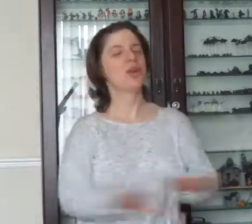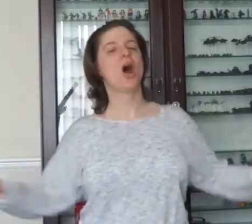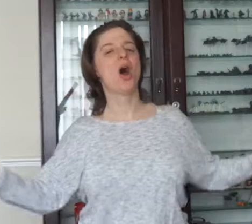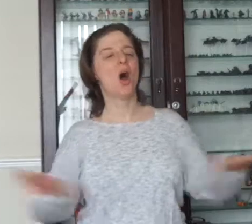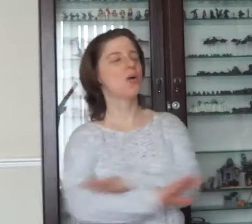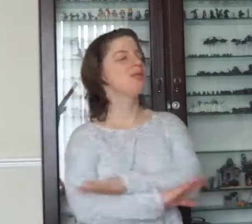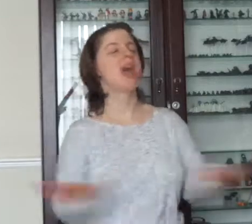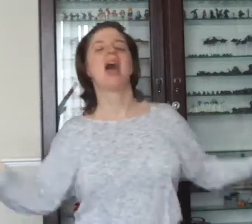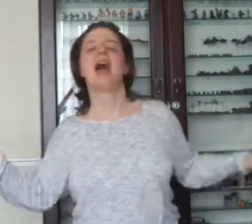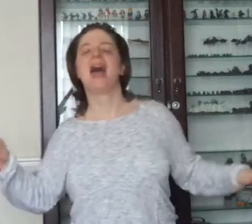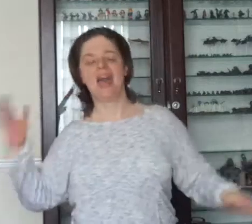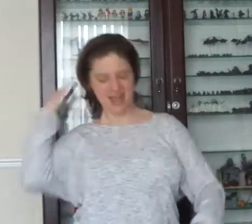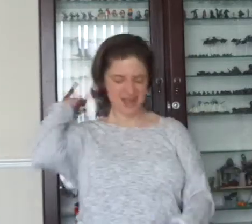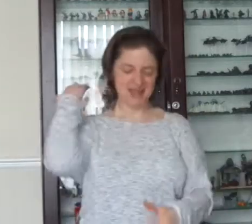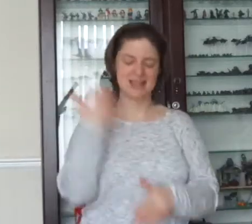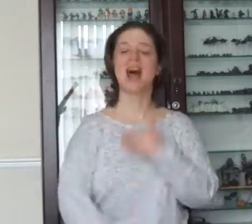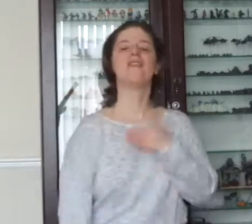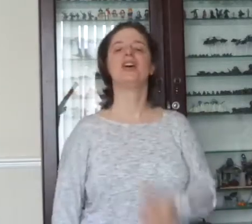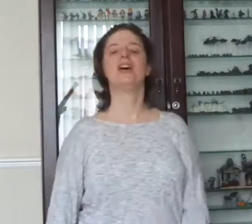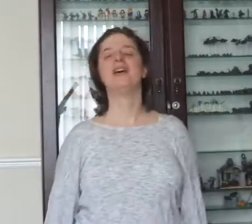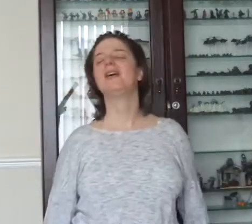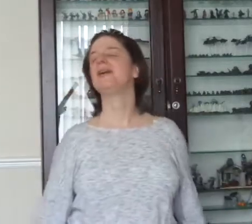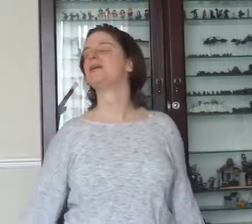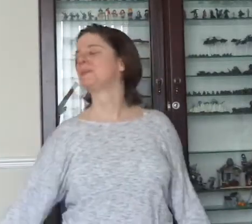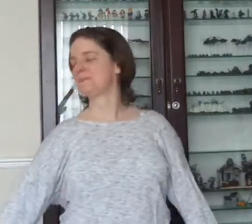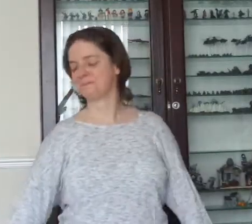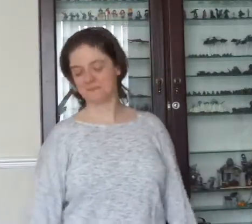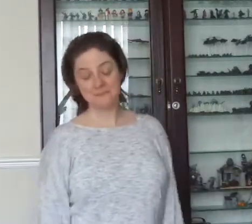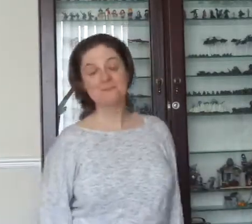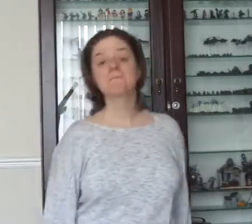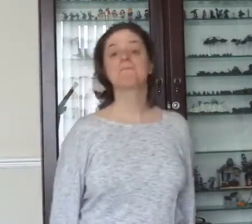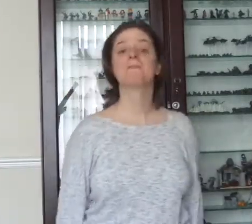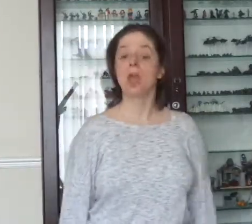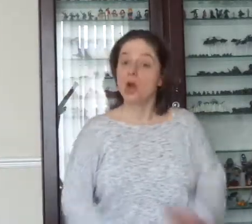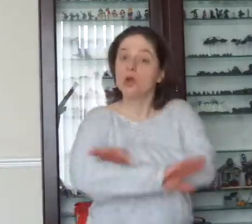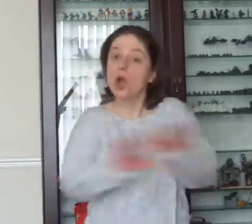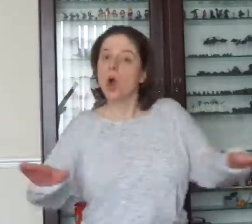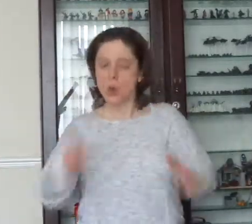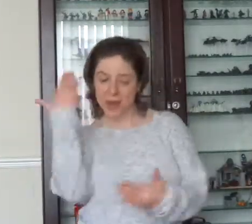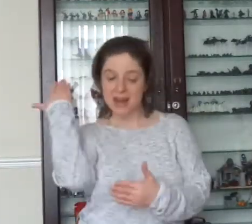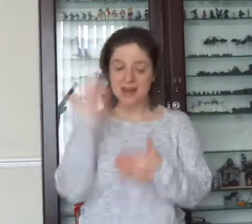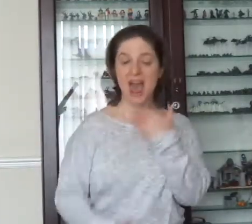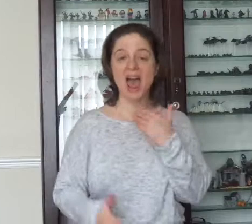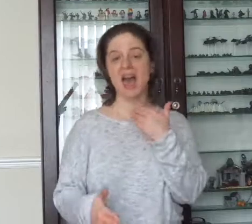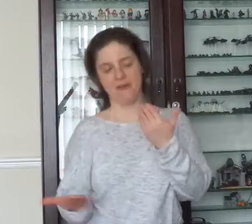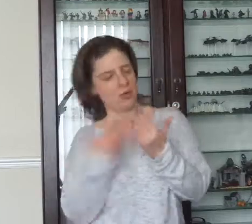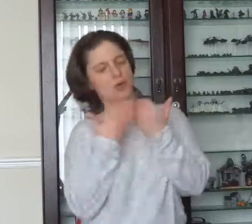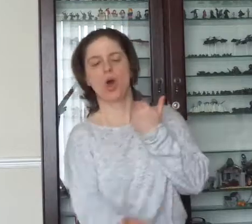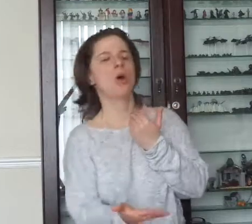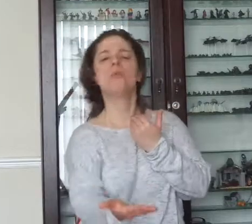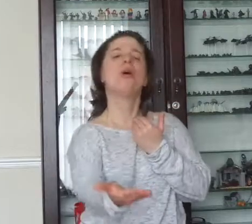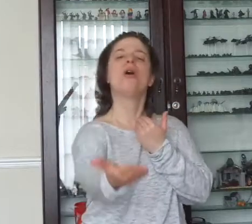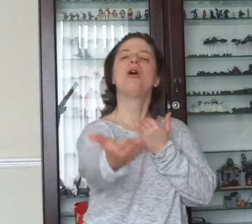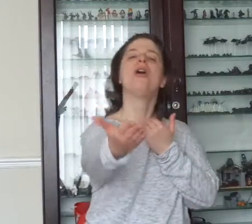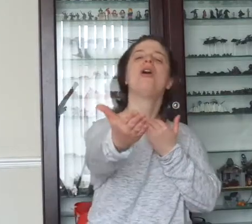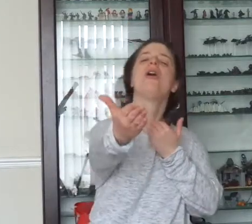game ever. No, nay, never, no more,